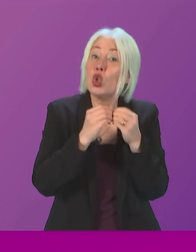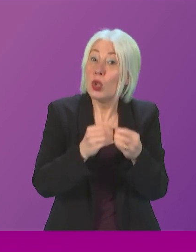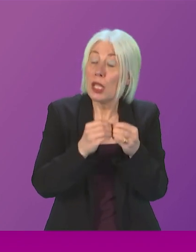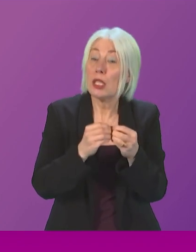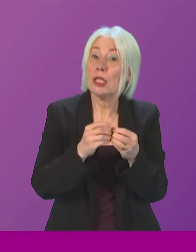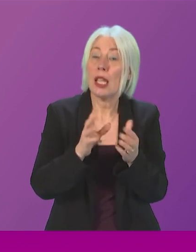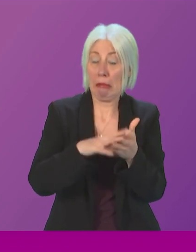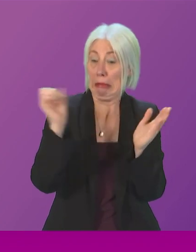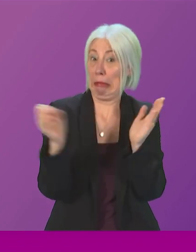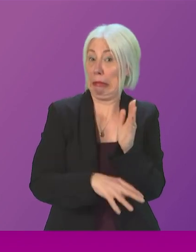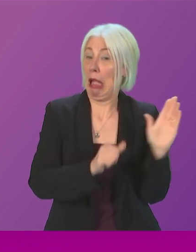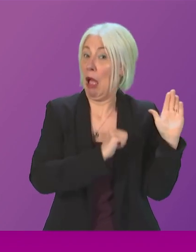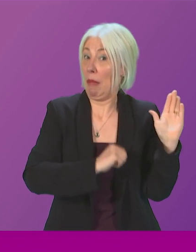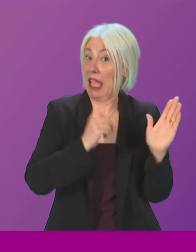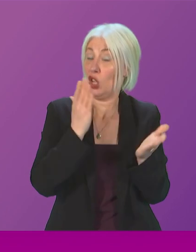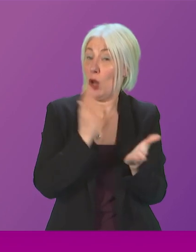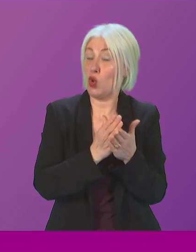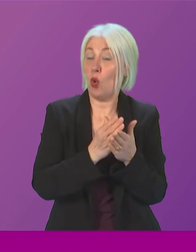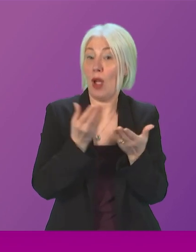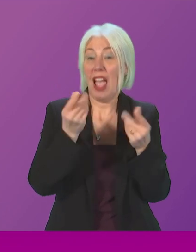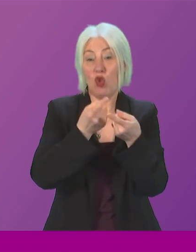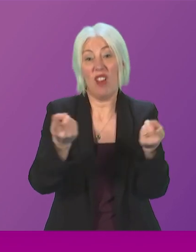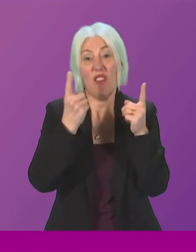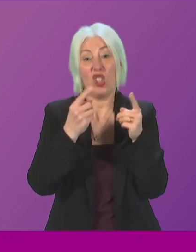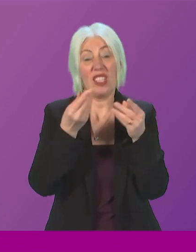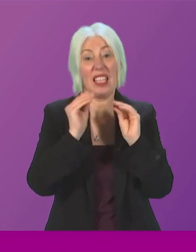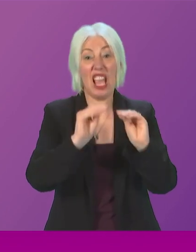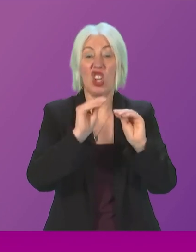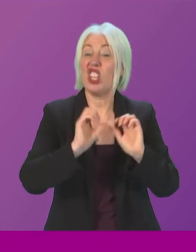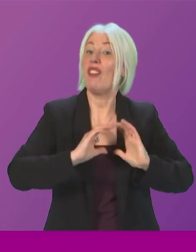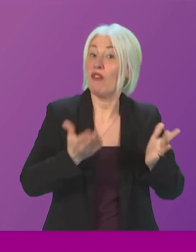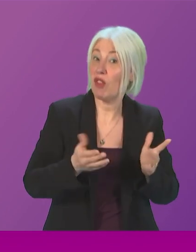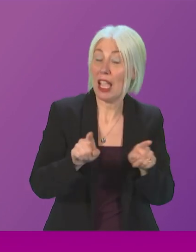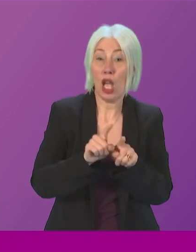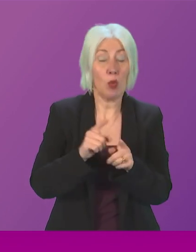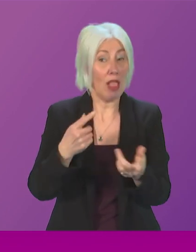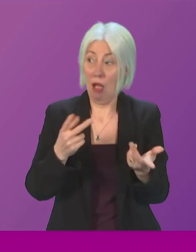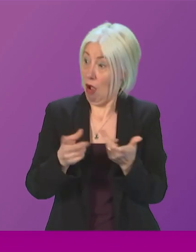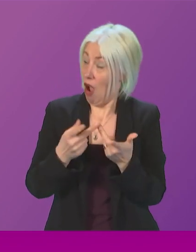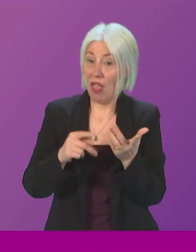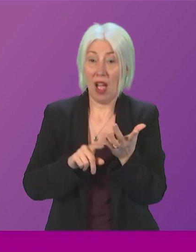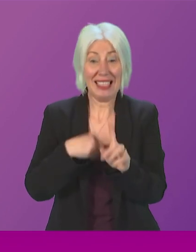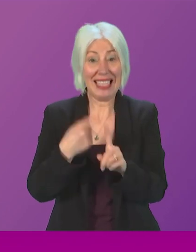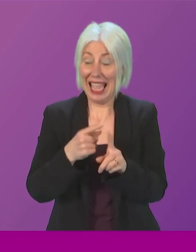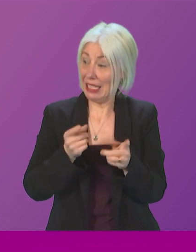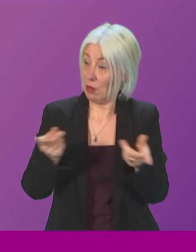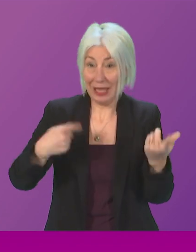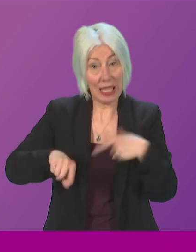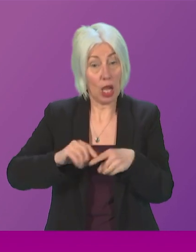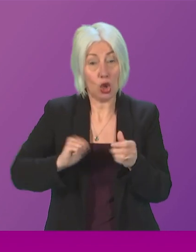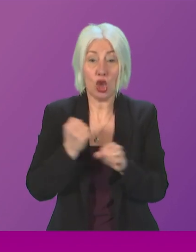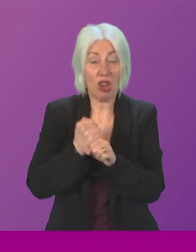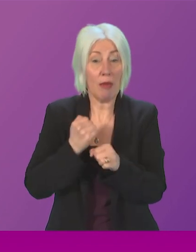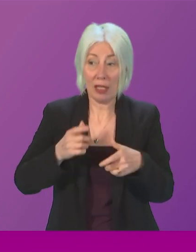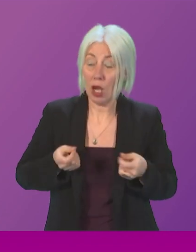university education free. On progressive taxation we are absolutely committed leading the way in the Scottish Government on